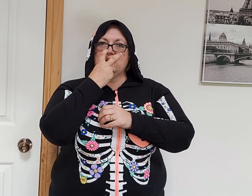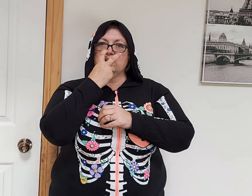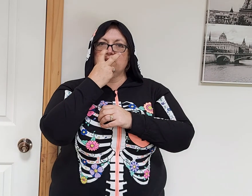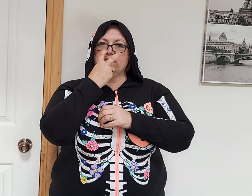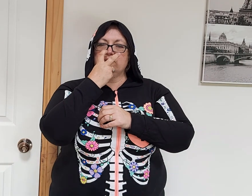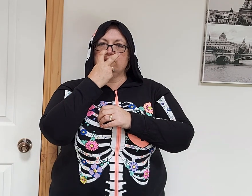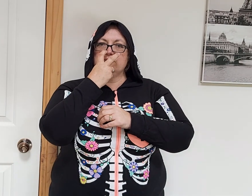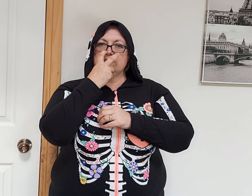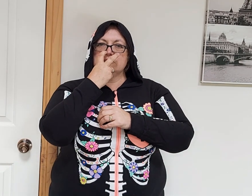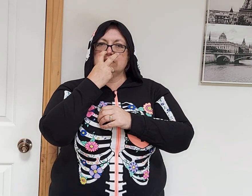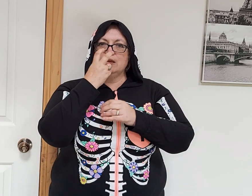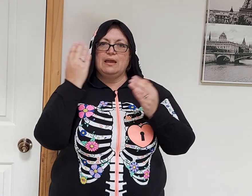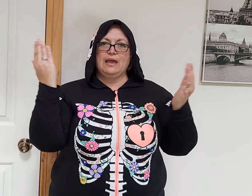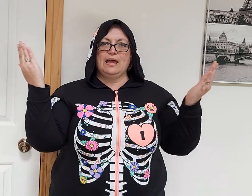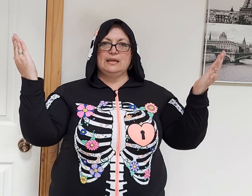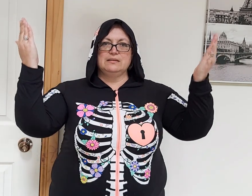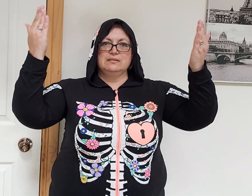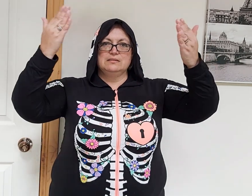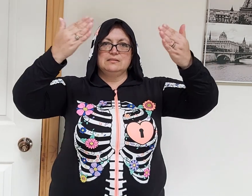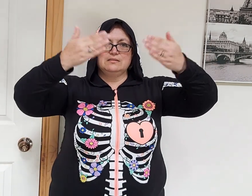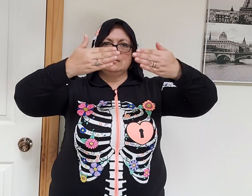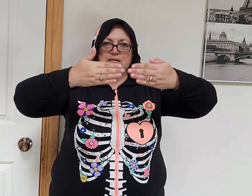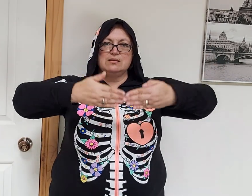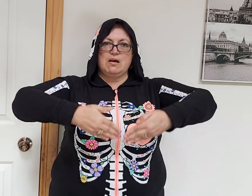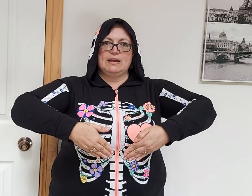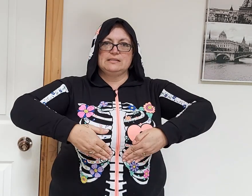Dark, over the nose. And Knight.